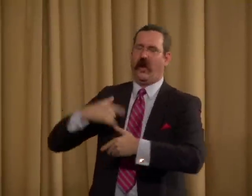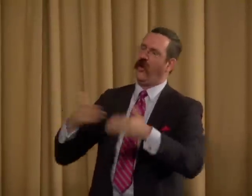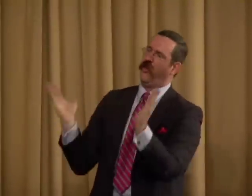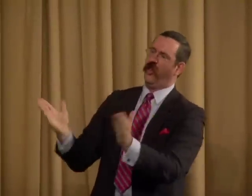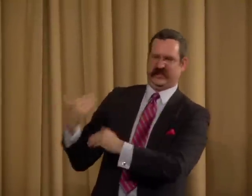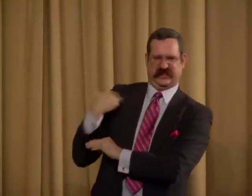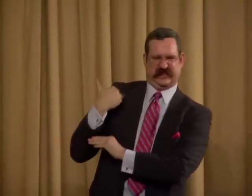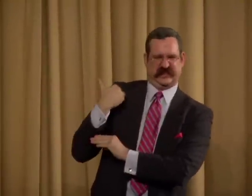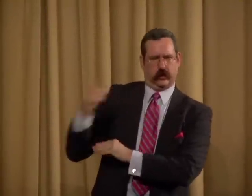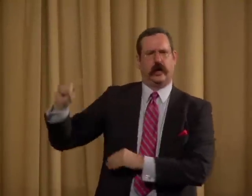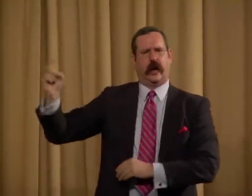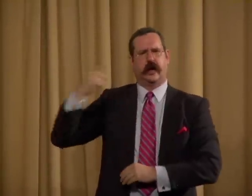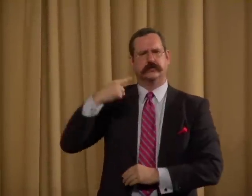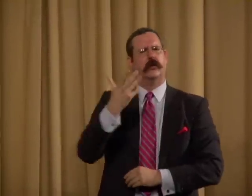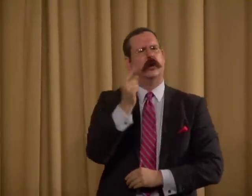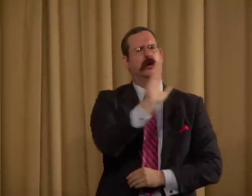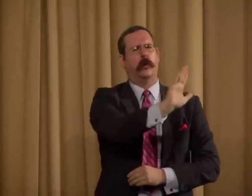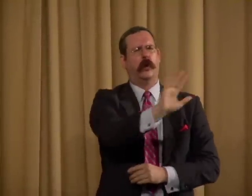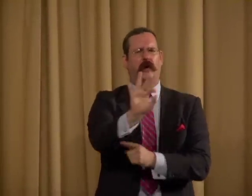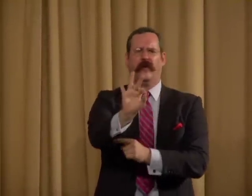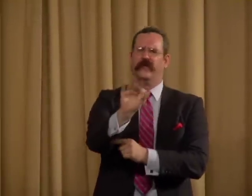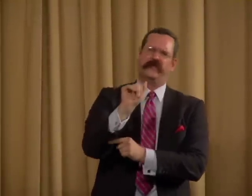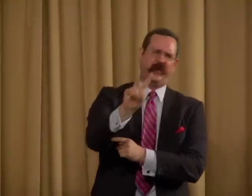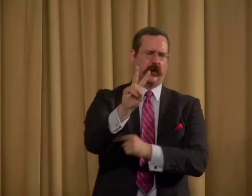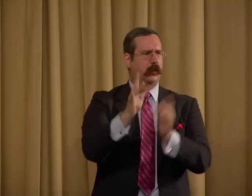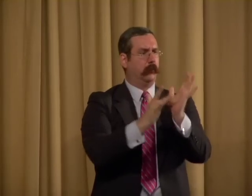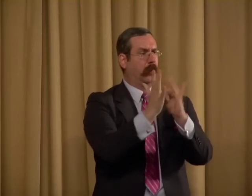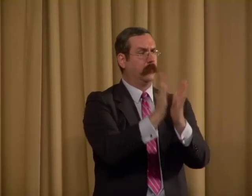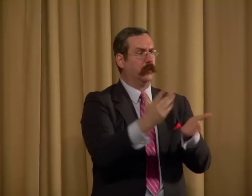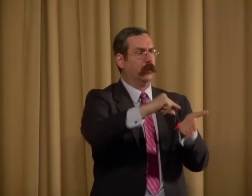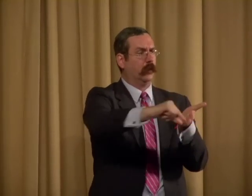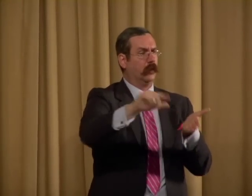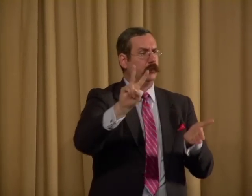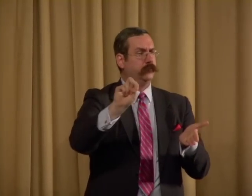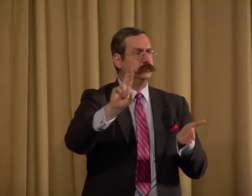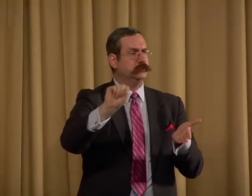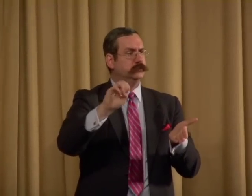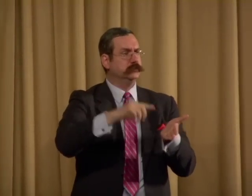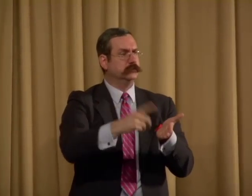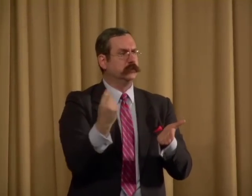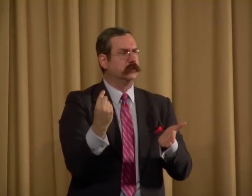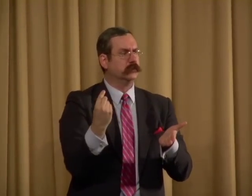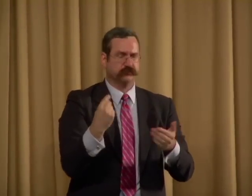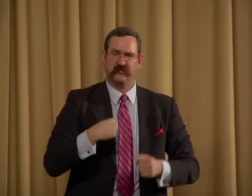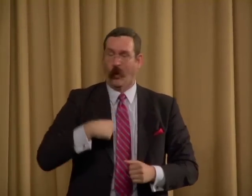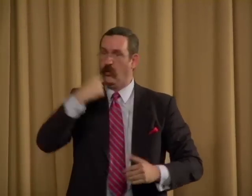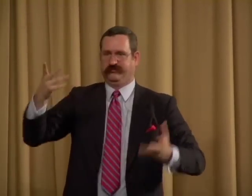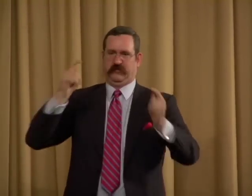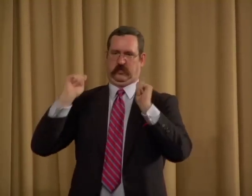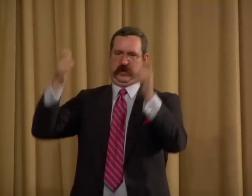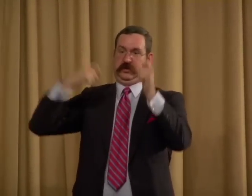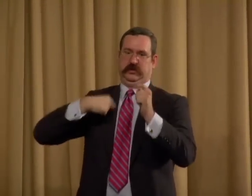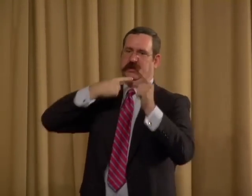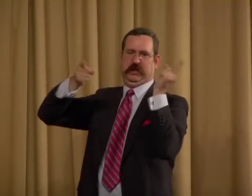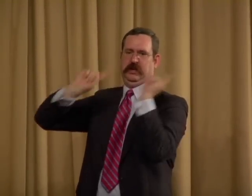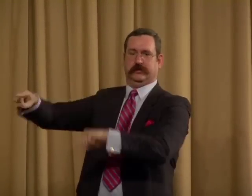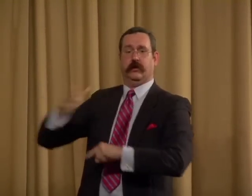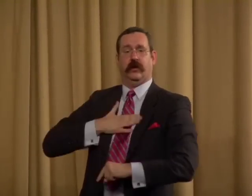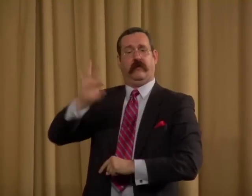A friend of mine and I were recently talking about their favorite Bible verse. Immediately,